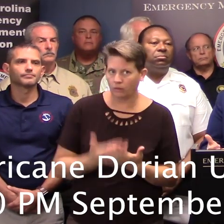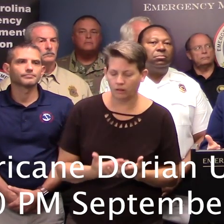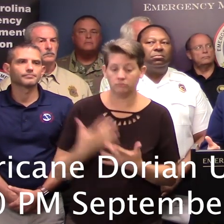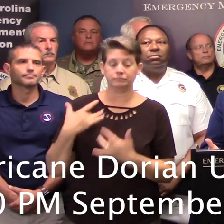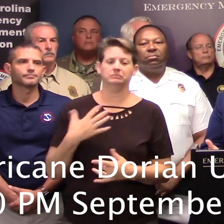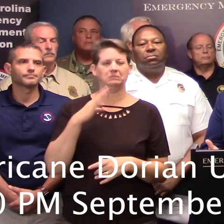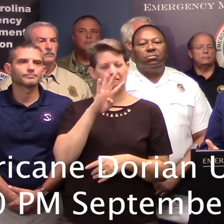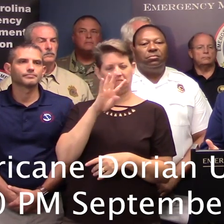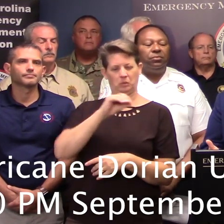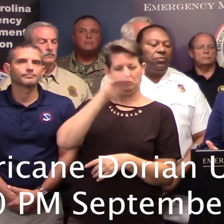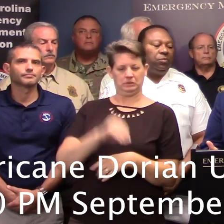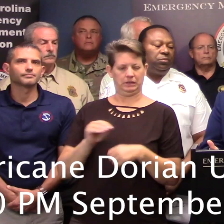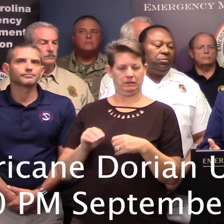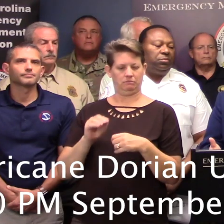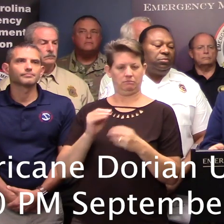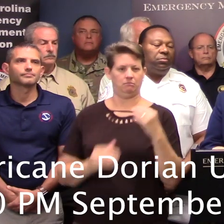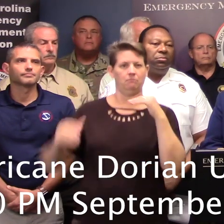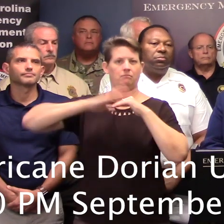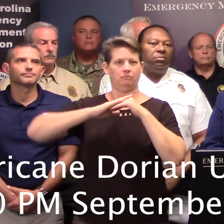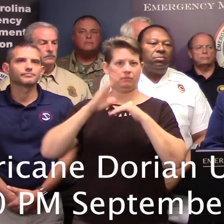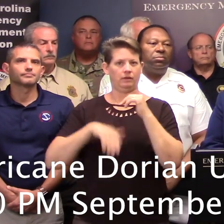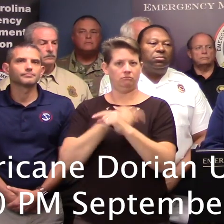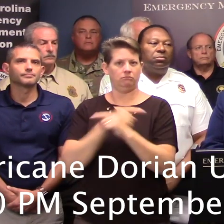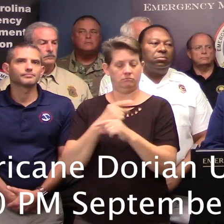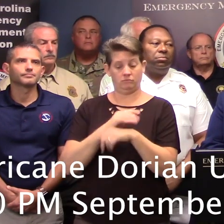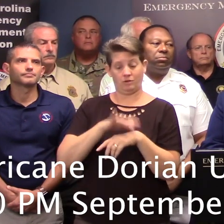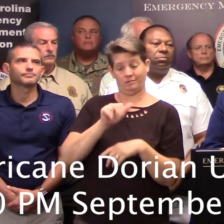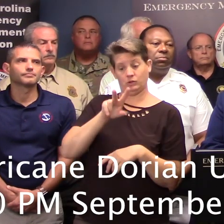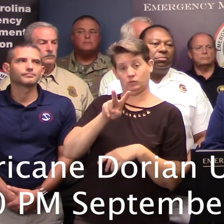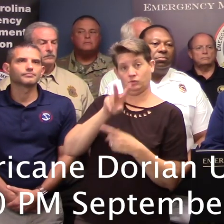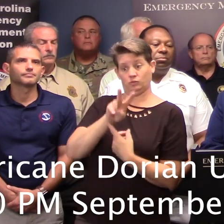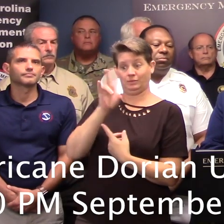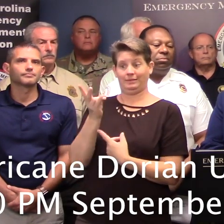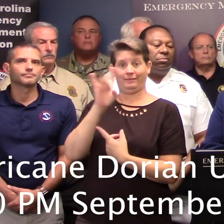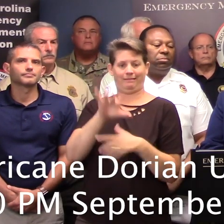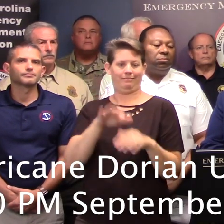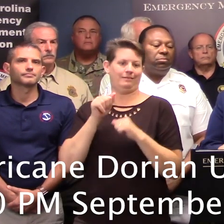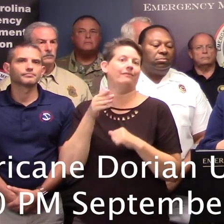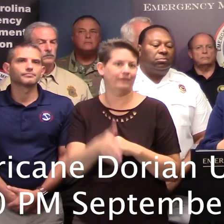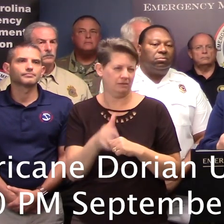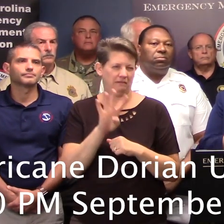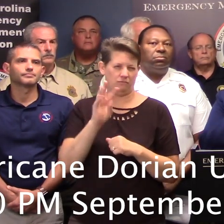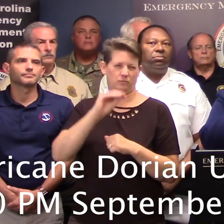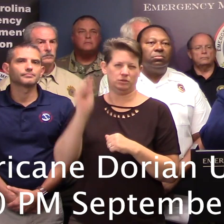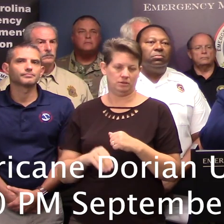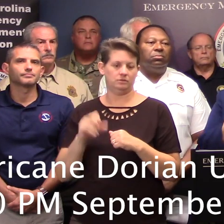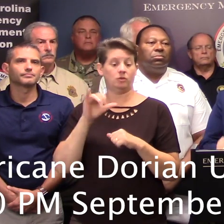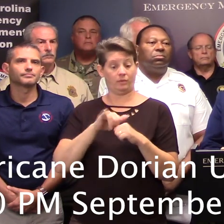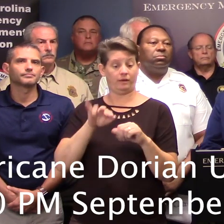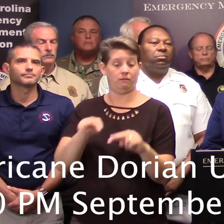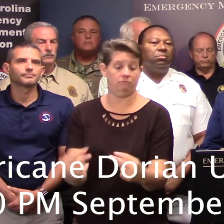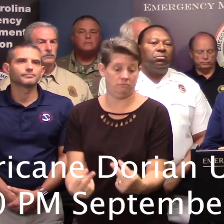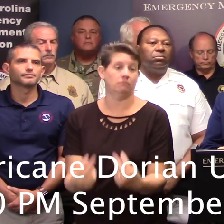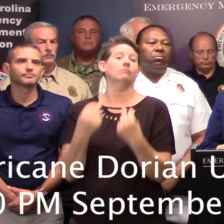about 40% higher than normal volumes on US 278 leaving that area. So with the reversal, we're